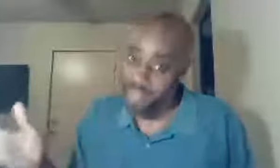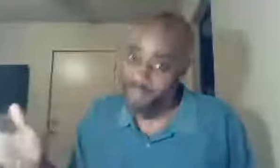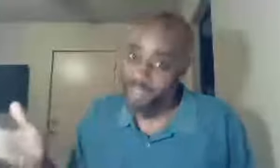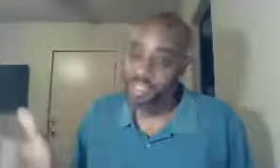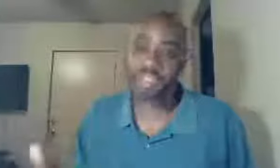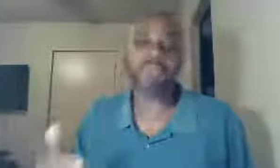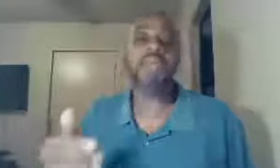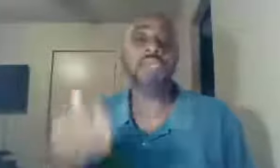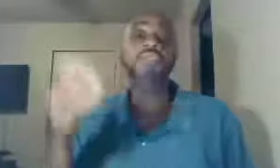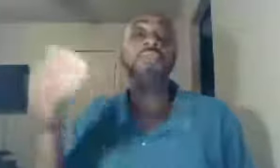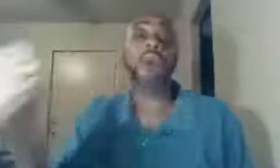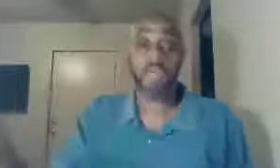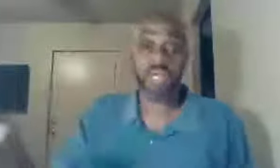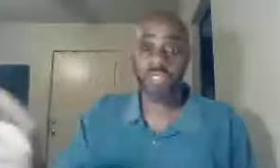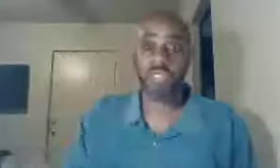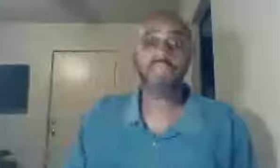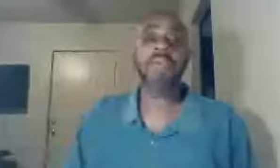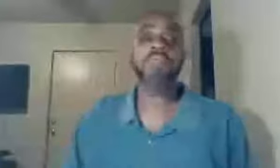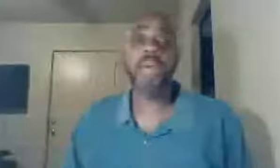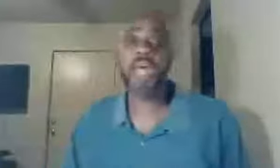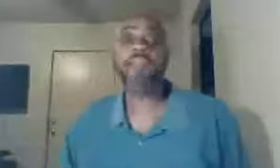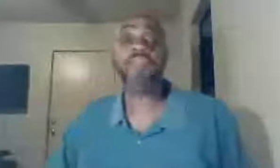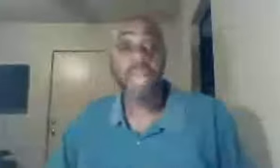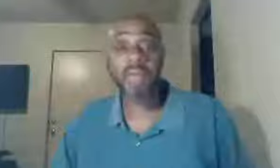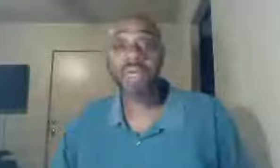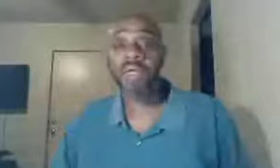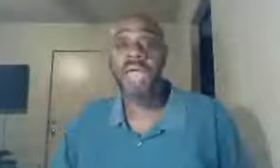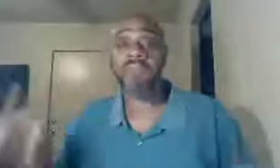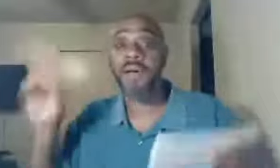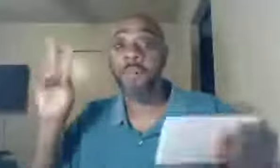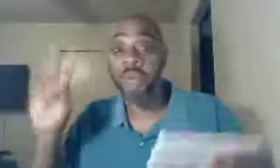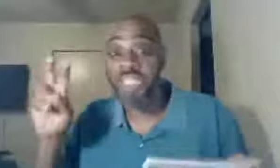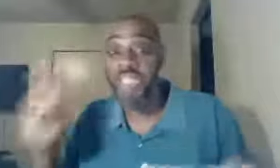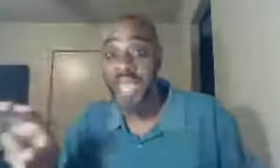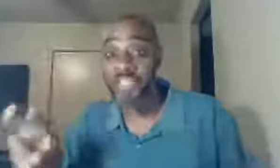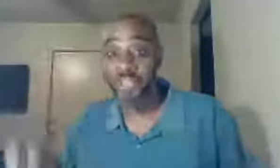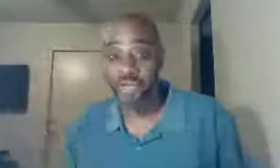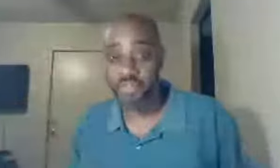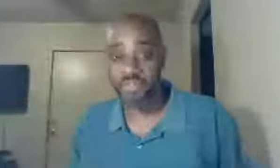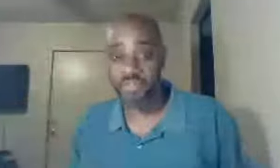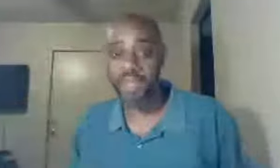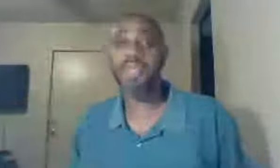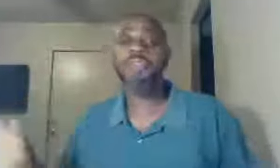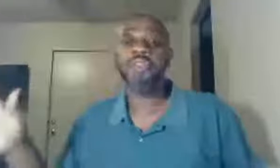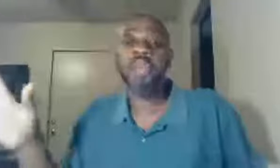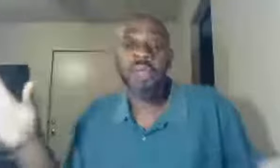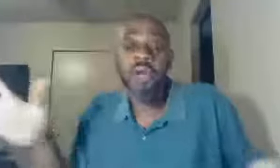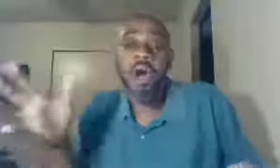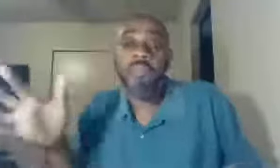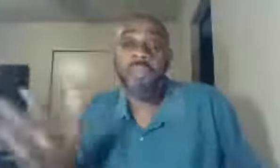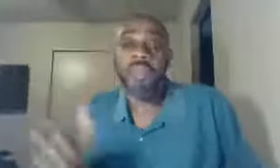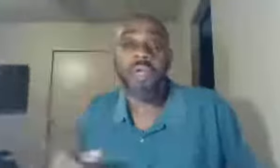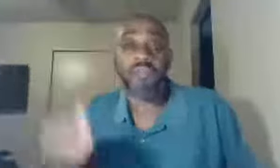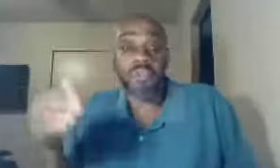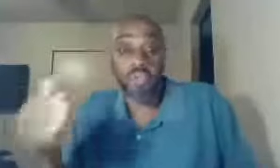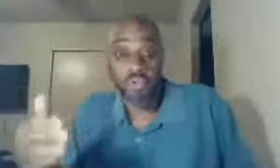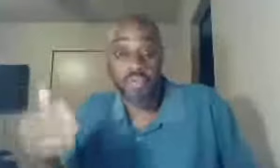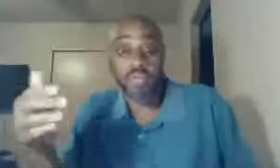denomination, used to be called a religion, where they would have, appreciation services right, so they would call people to come, for two and three